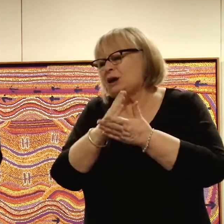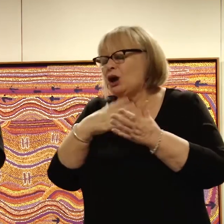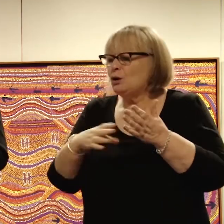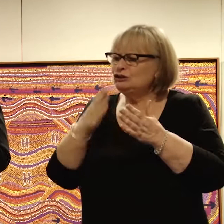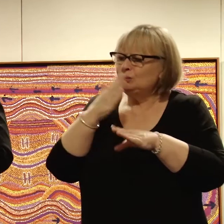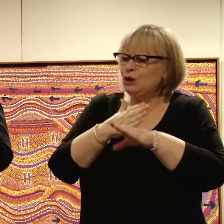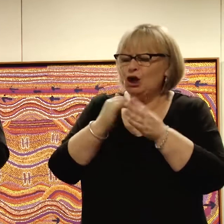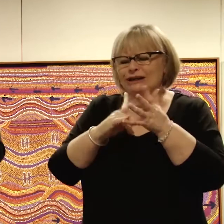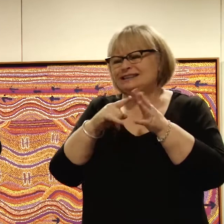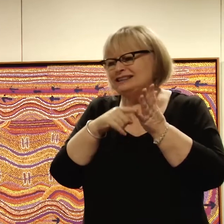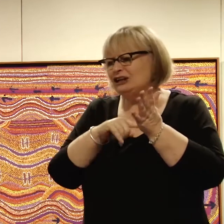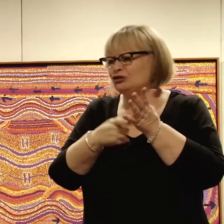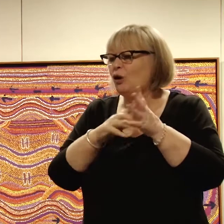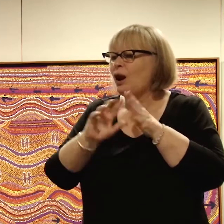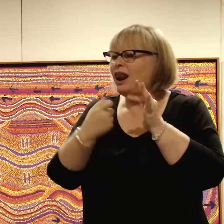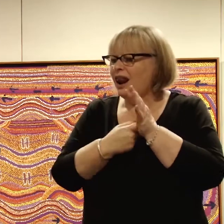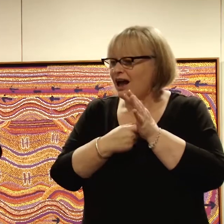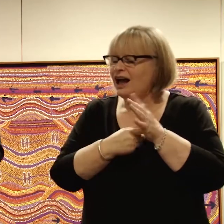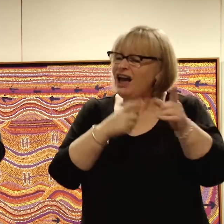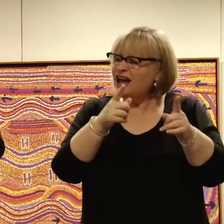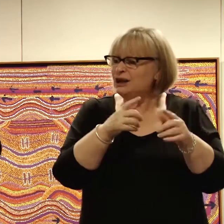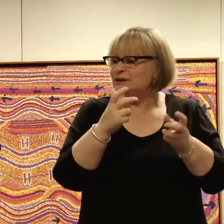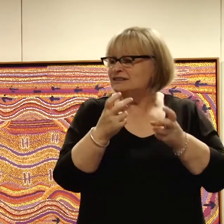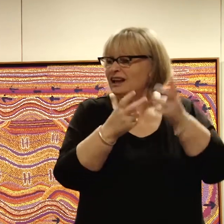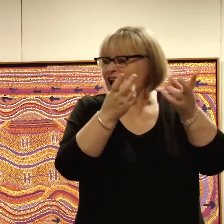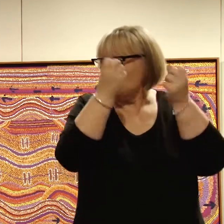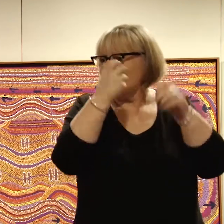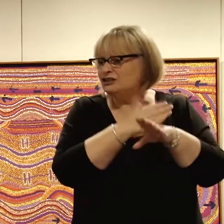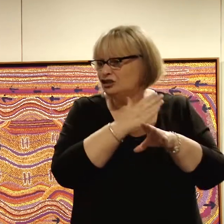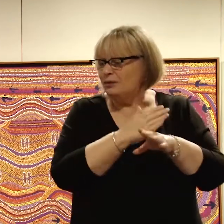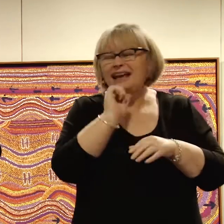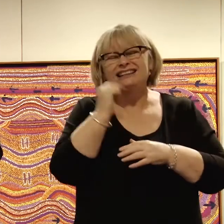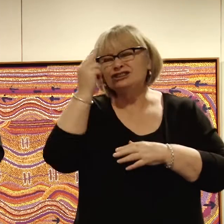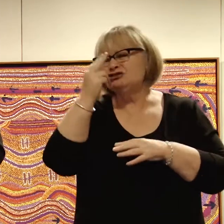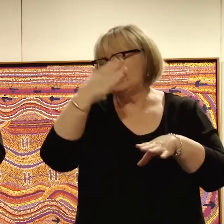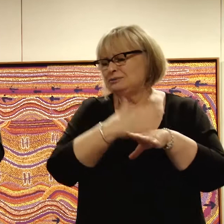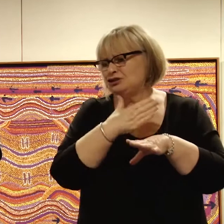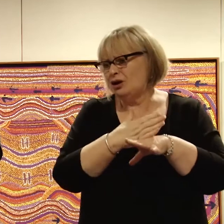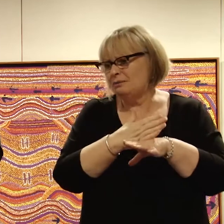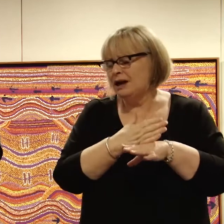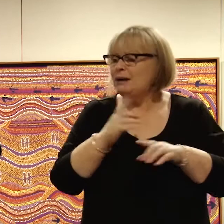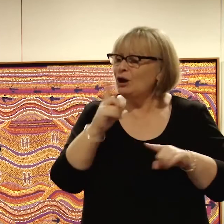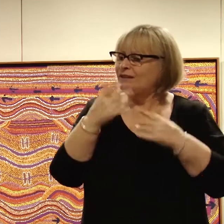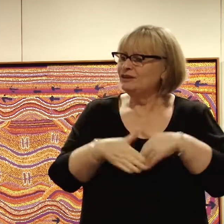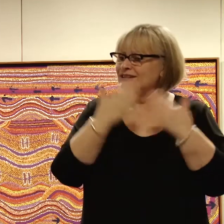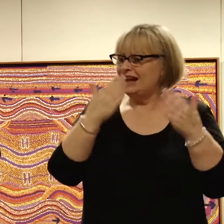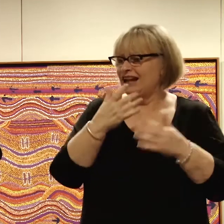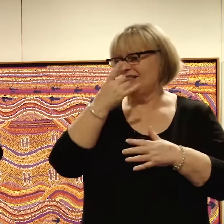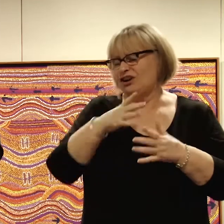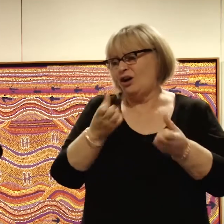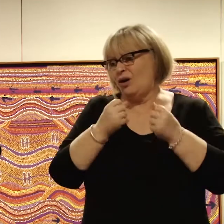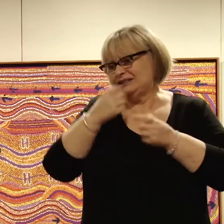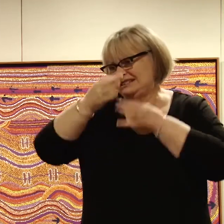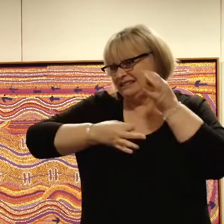on a sea trawler. So being the brilliant job finder that he was, he got this kid his dream job. But on his first day, this kid got